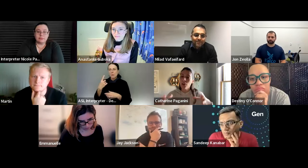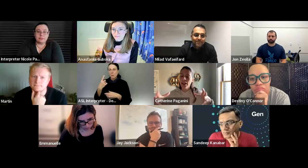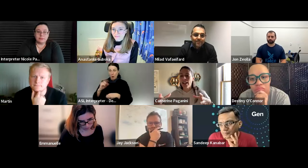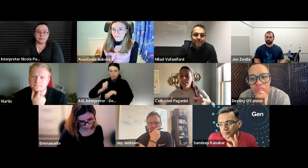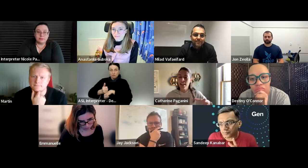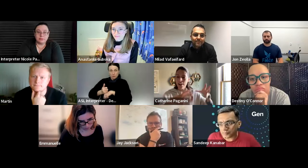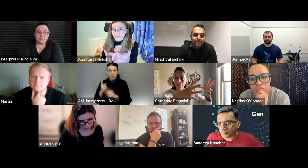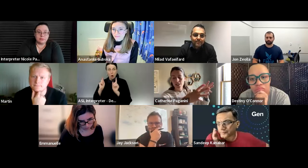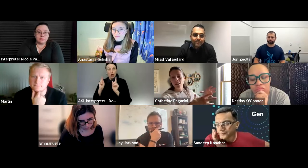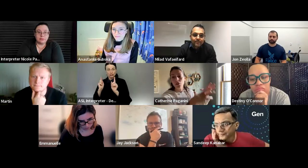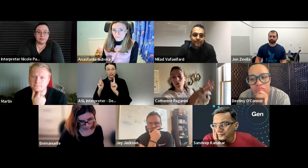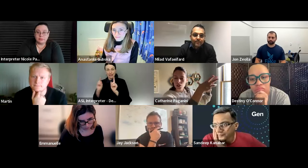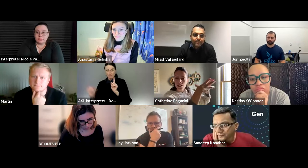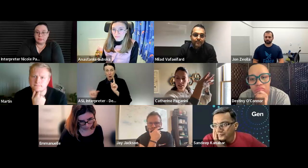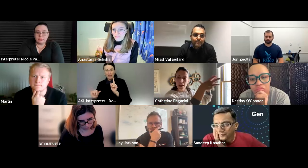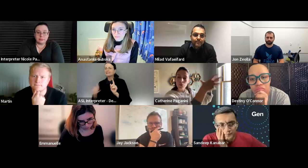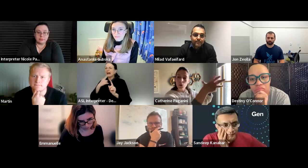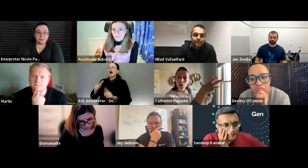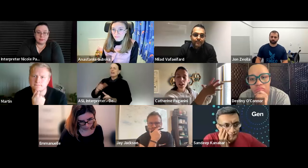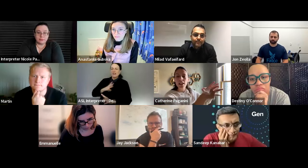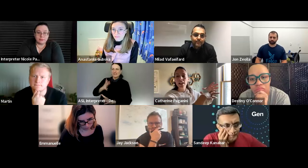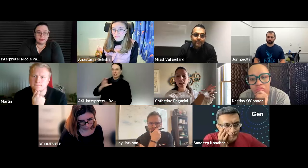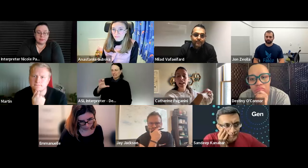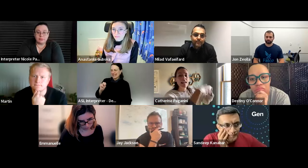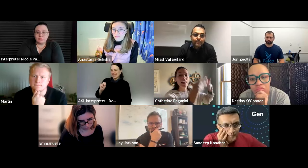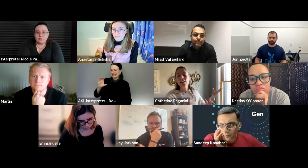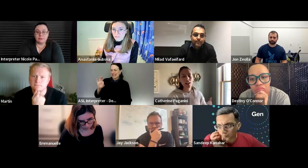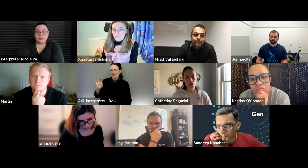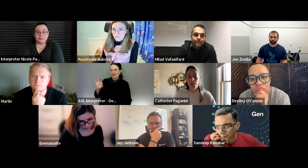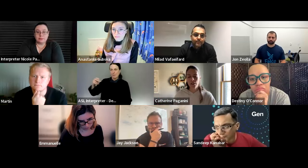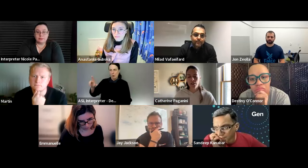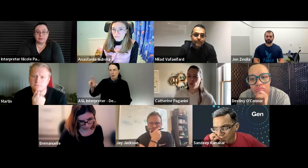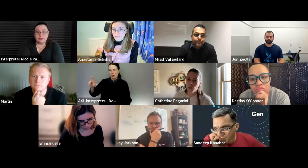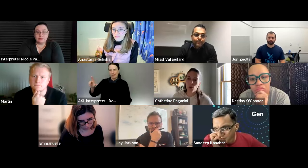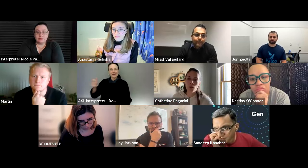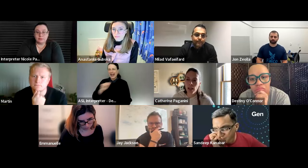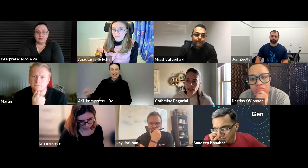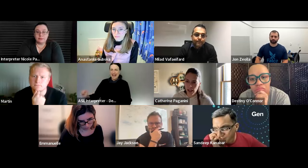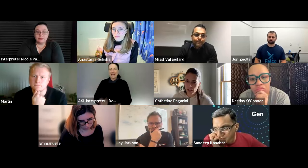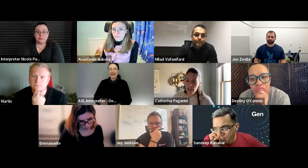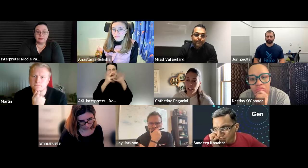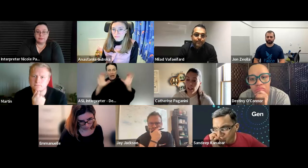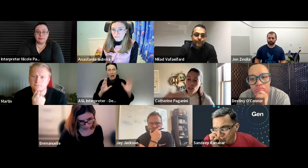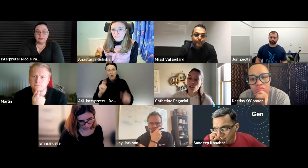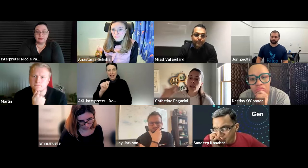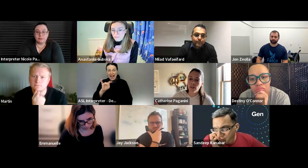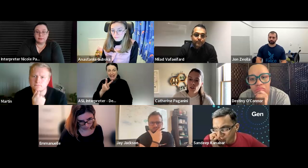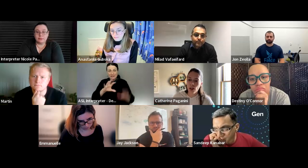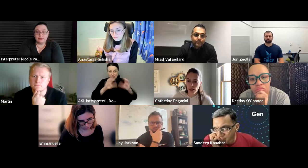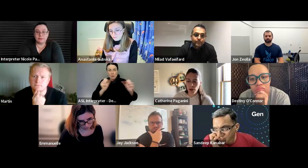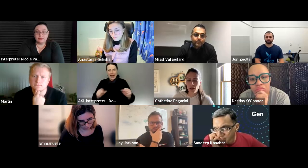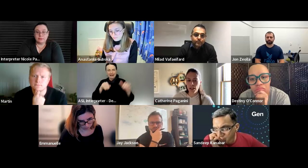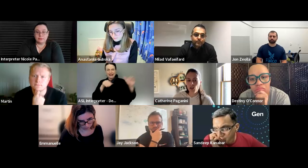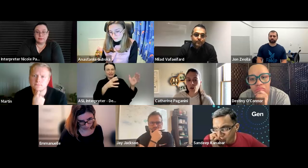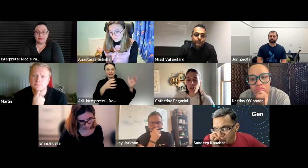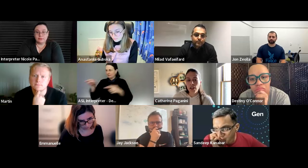works we say like okay let's have this as an official cncf pool and then like any cloud native group worldwide can access that and we start